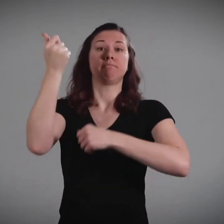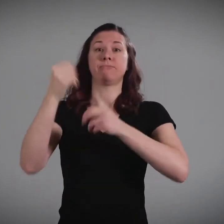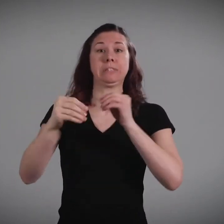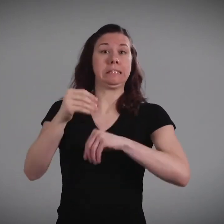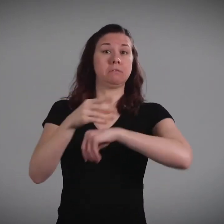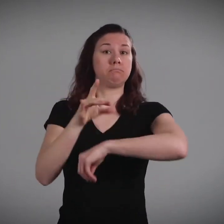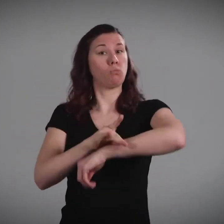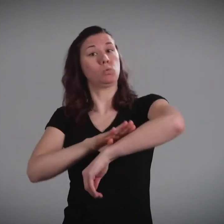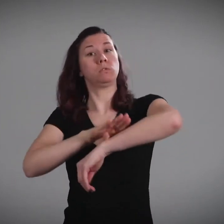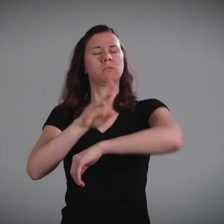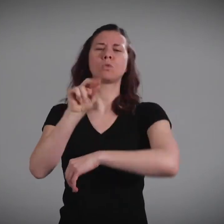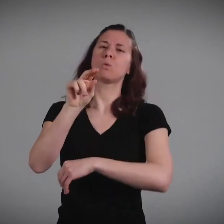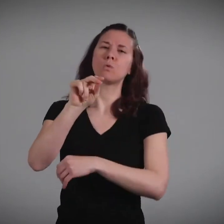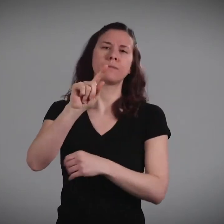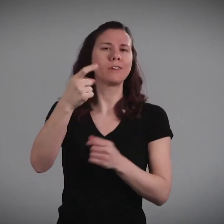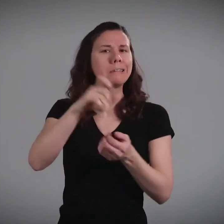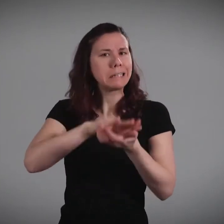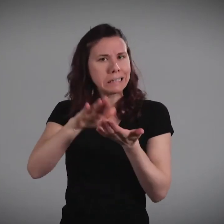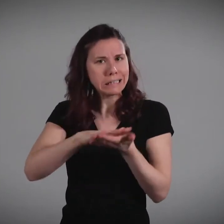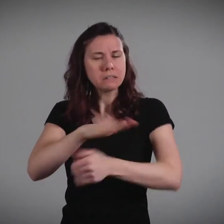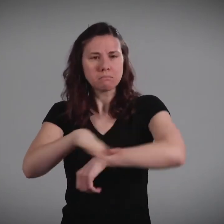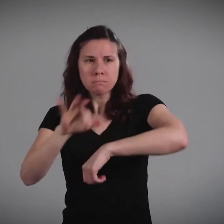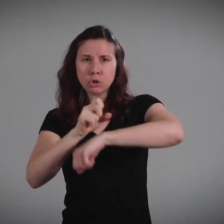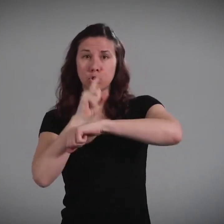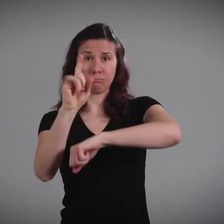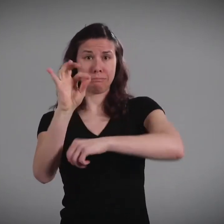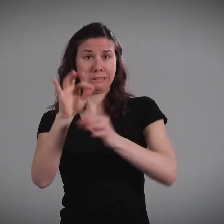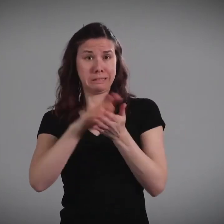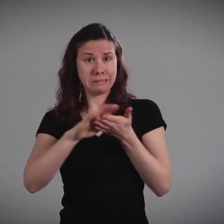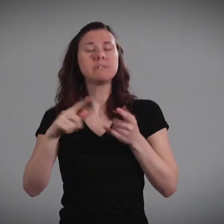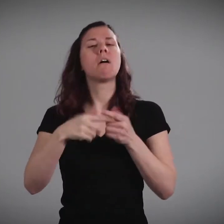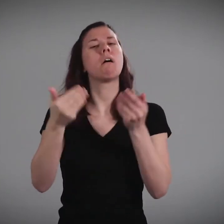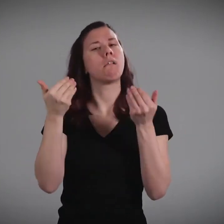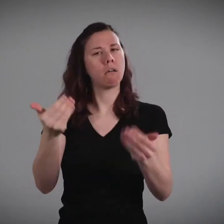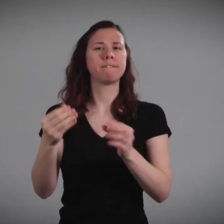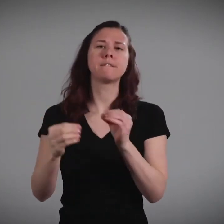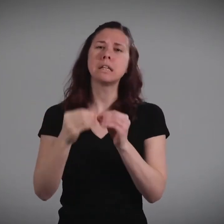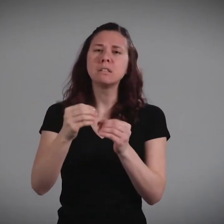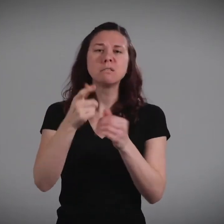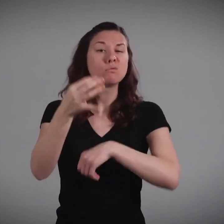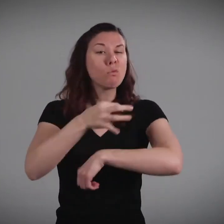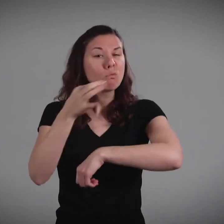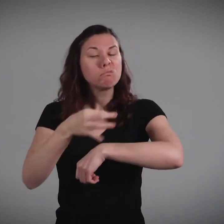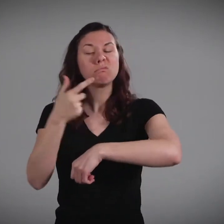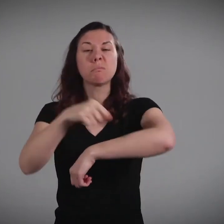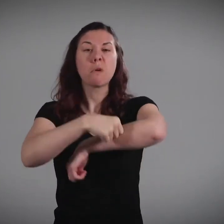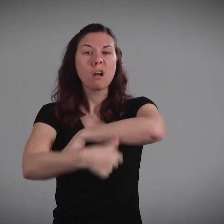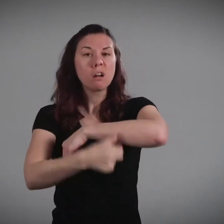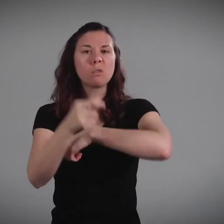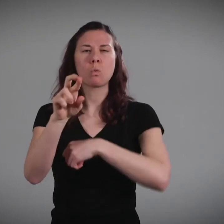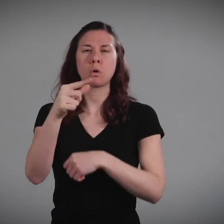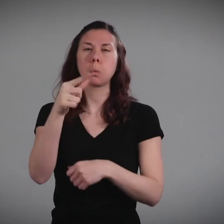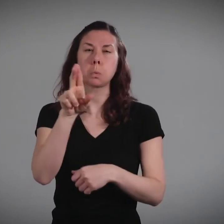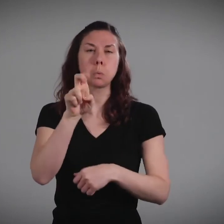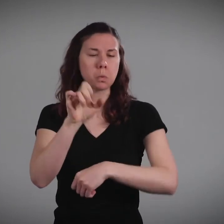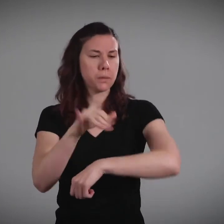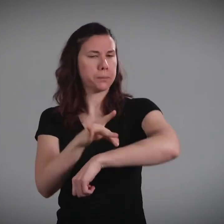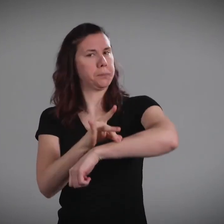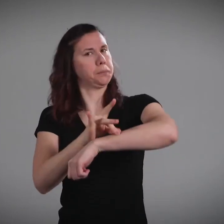and then it has to be closed. You can't just cover up a laceration. First it must be cleaned the right way, then it can be stitched or bandaged, or